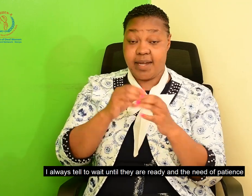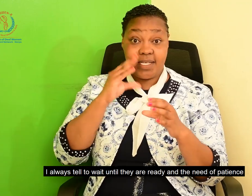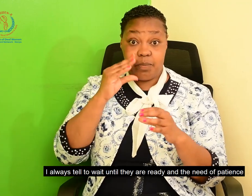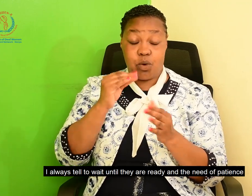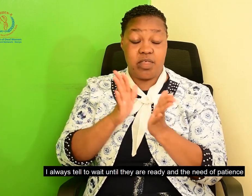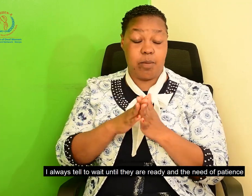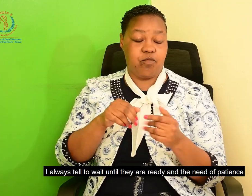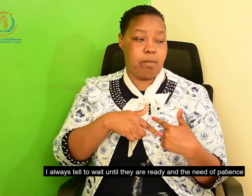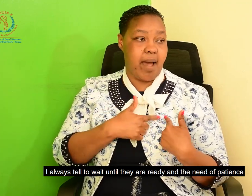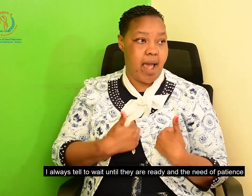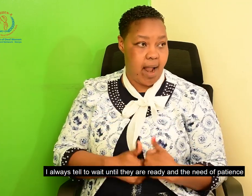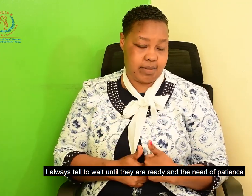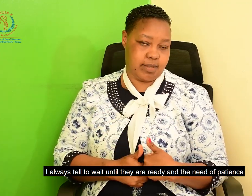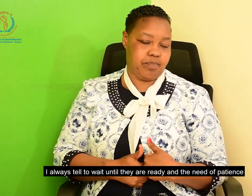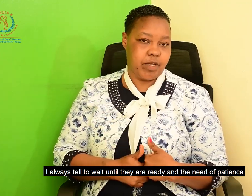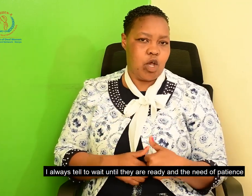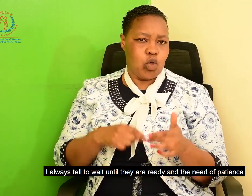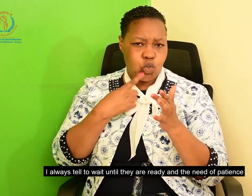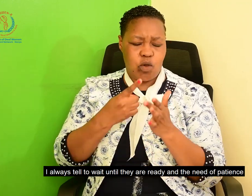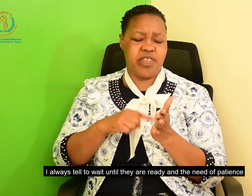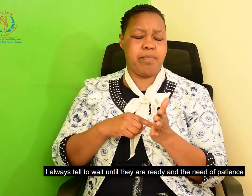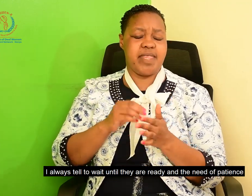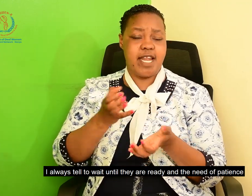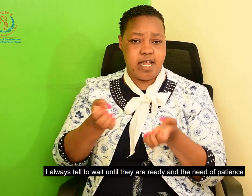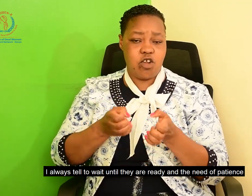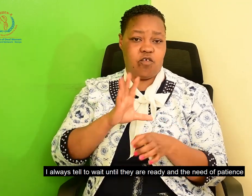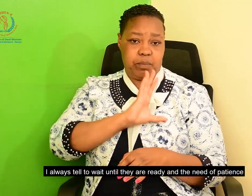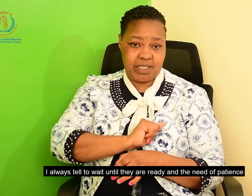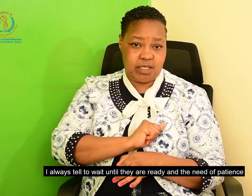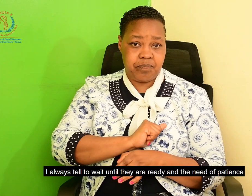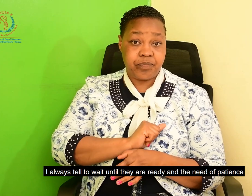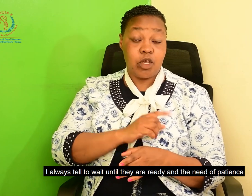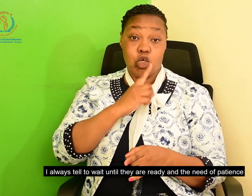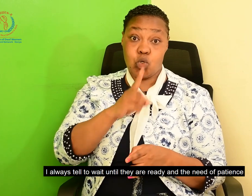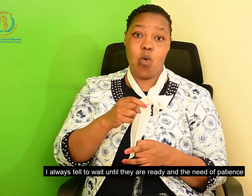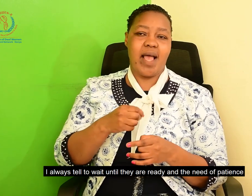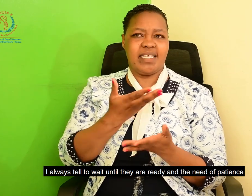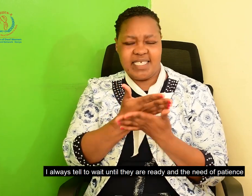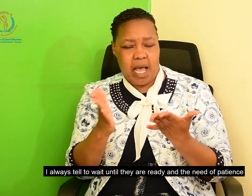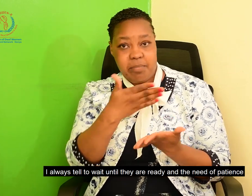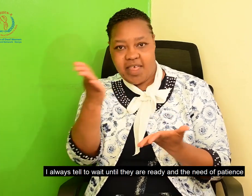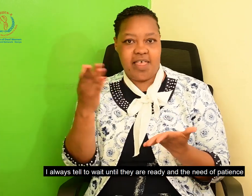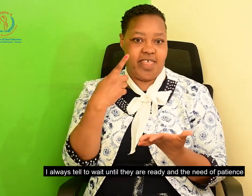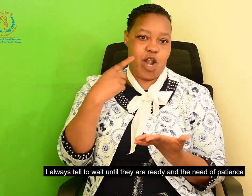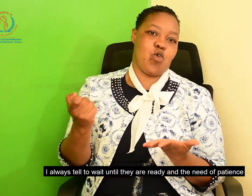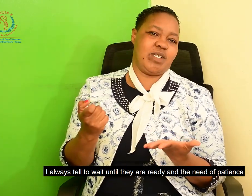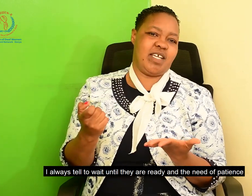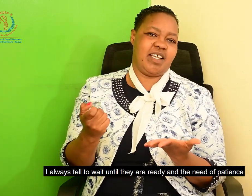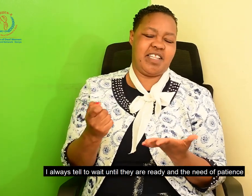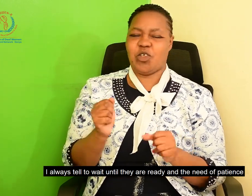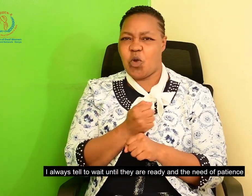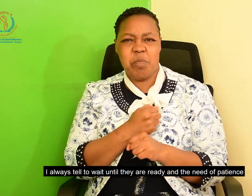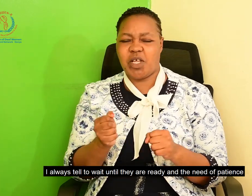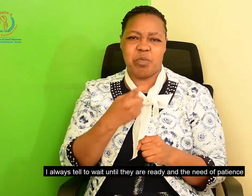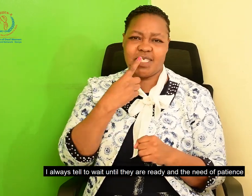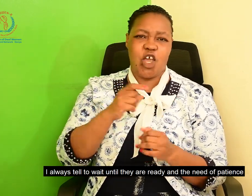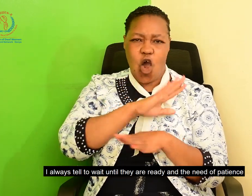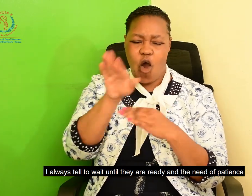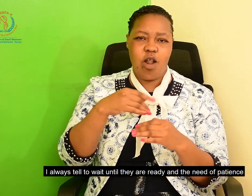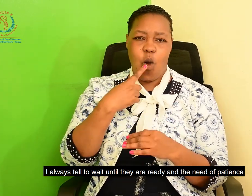wait until they are ready. And I sit with them and I show them that there is a